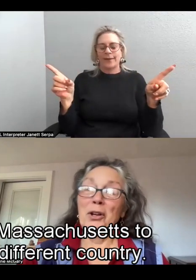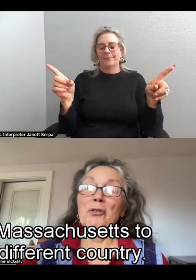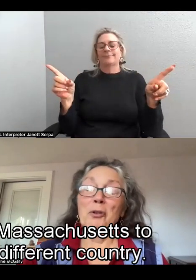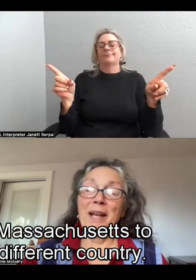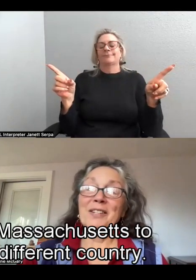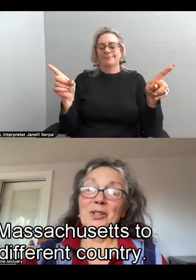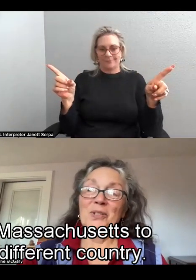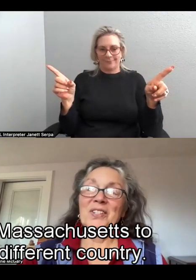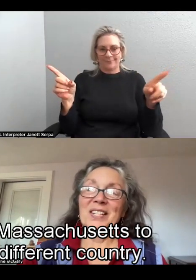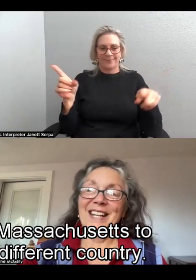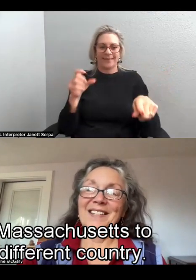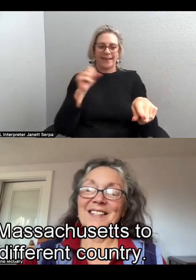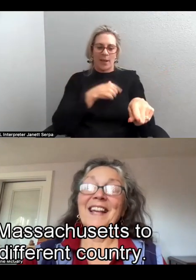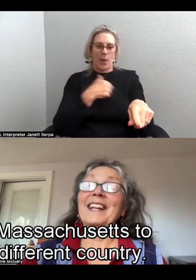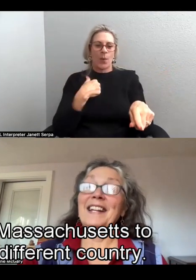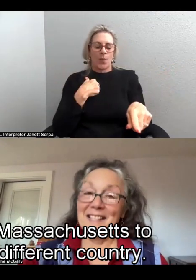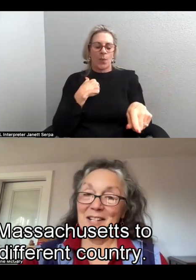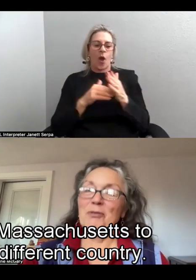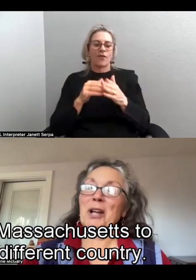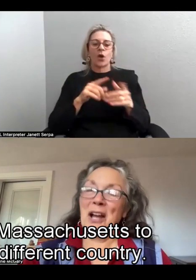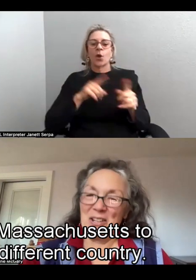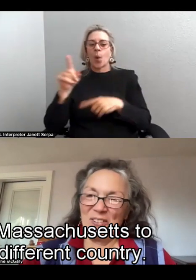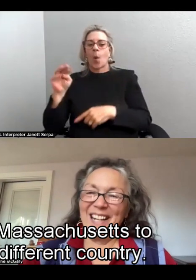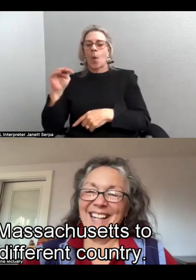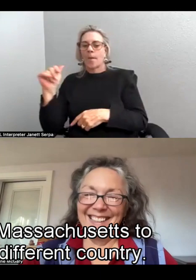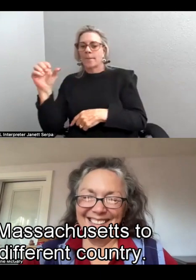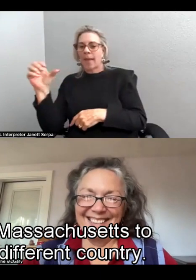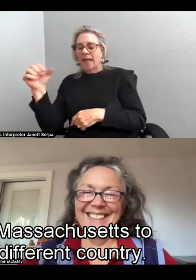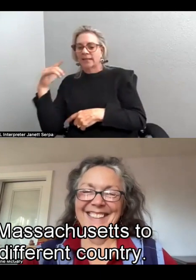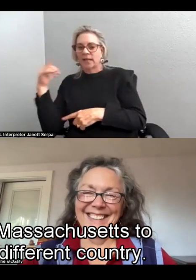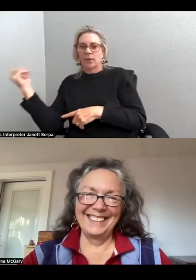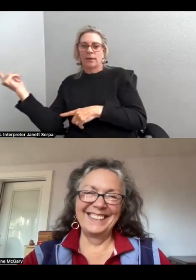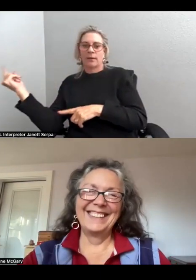We often go from Massachusetts to Texas, and it is a different country.